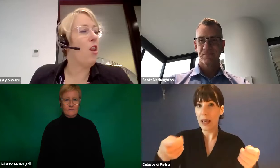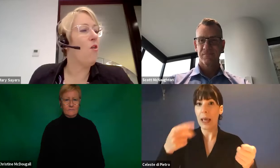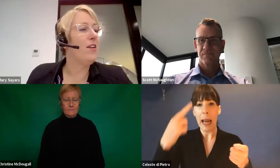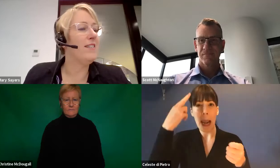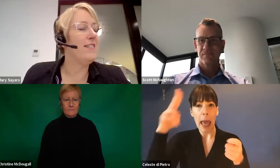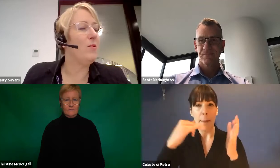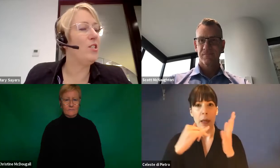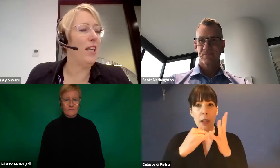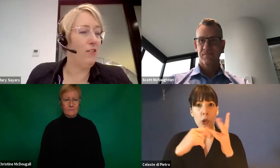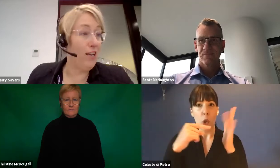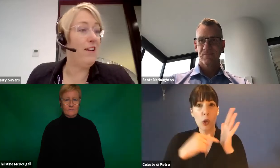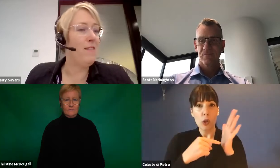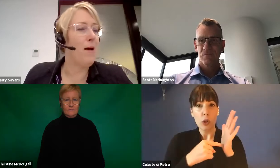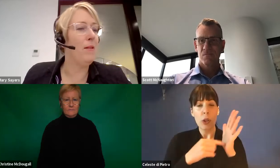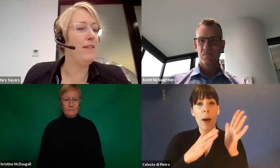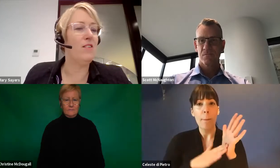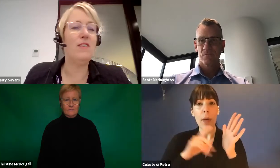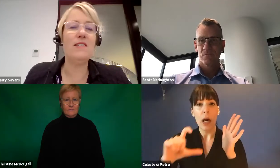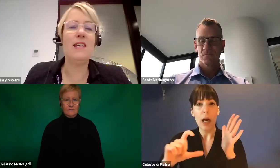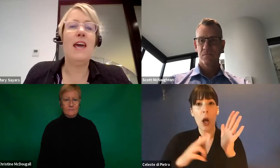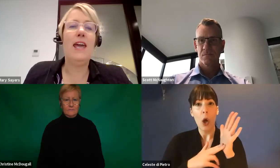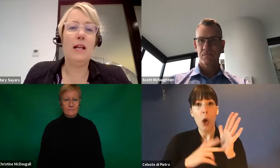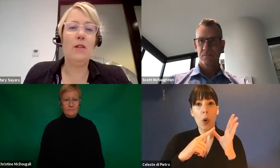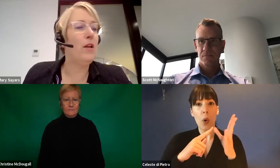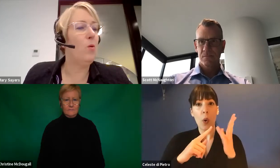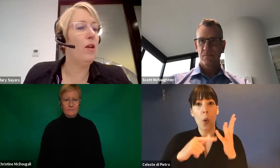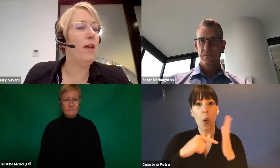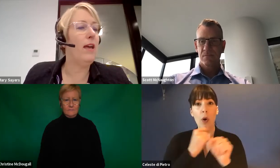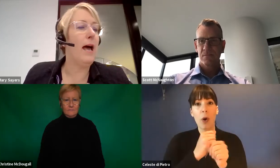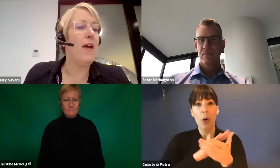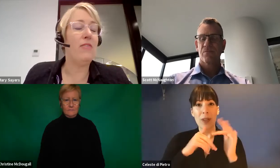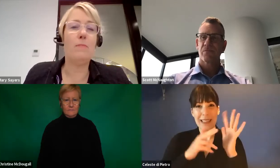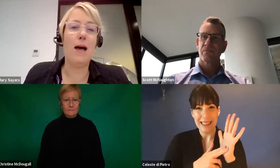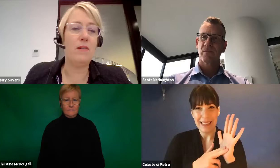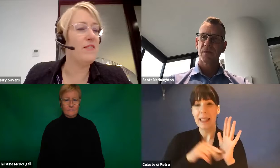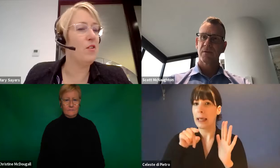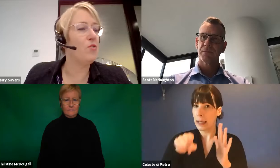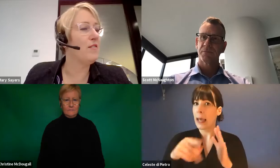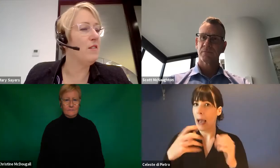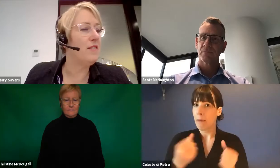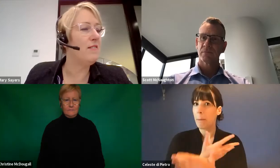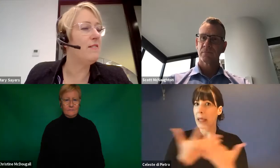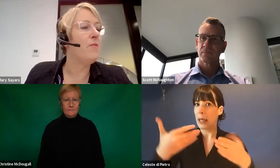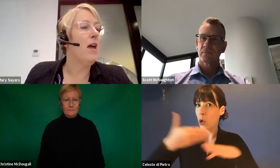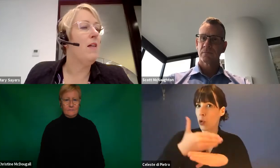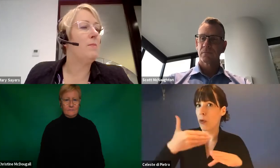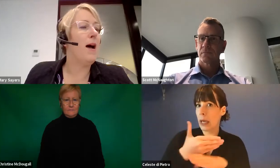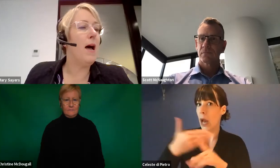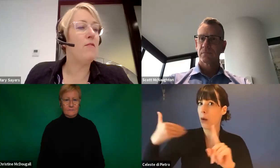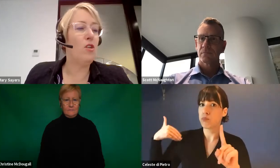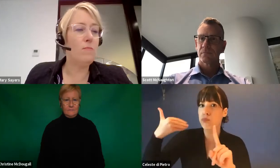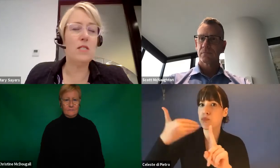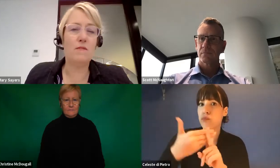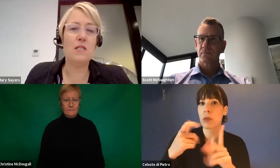has had a long and distinguished career in the public service, including working at the Department of Social Services, the